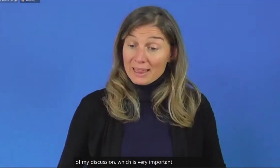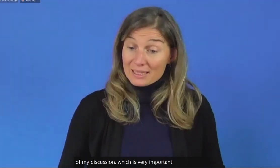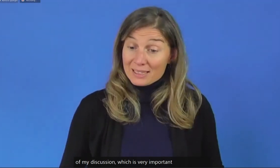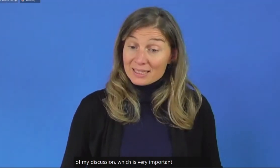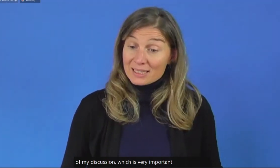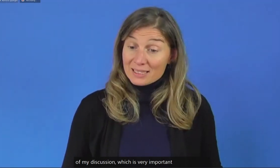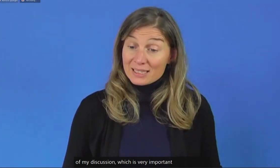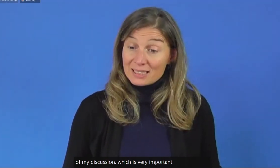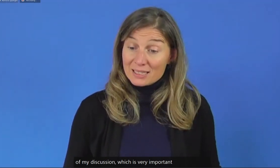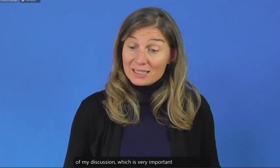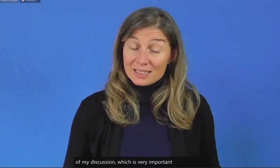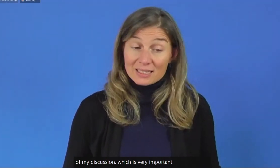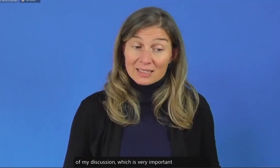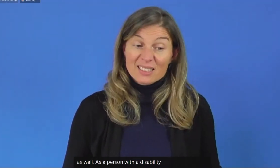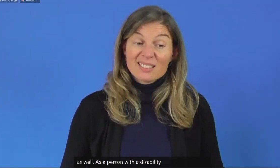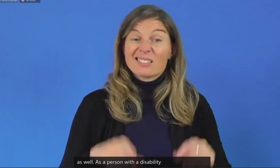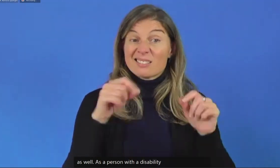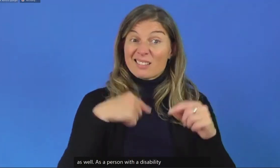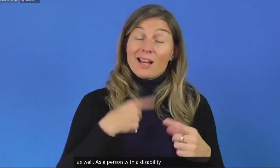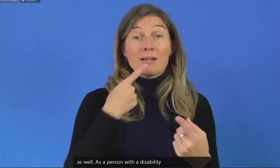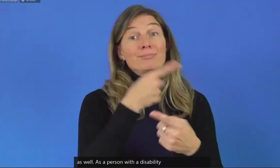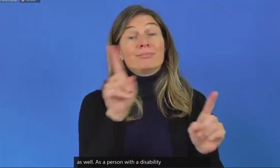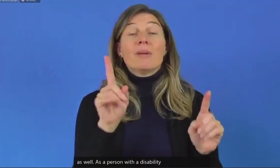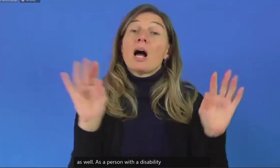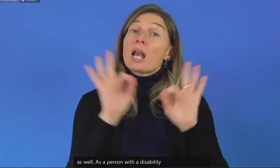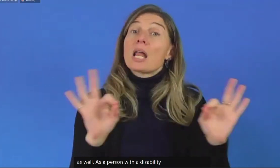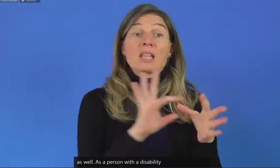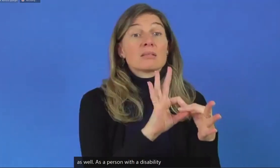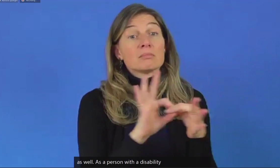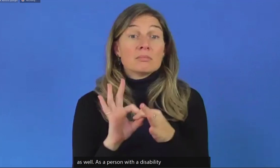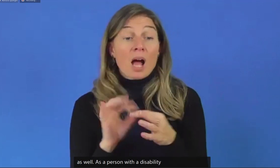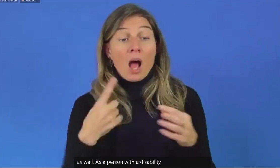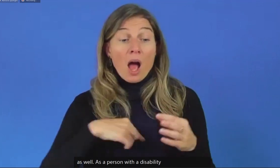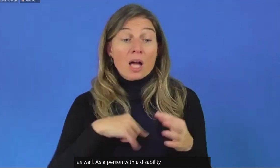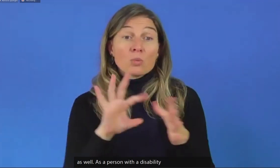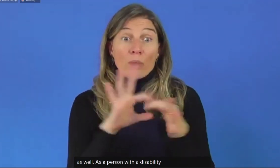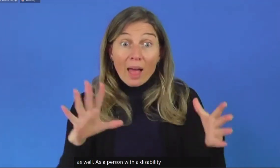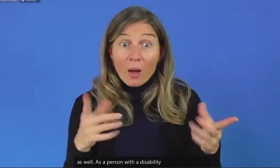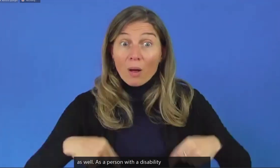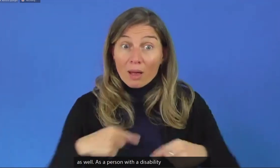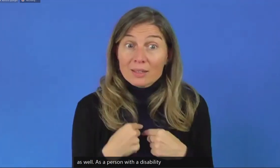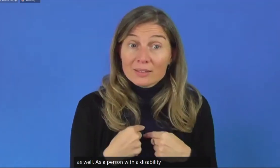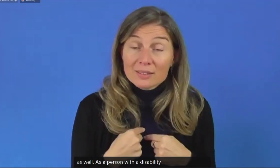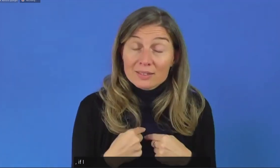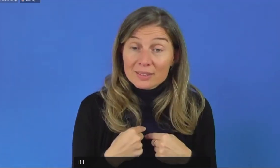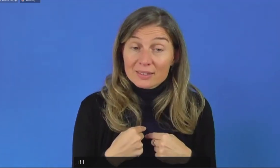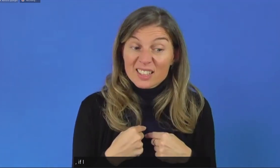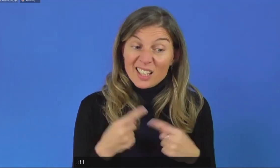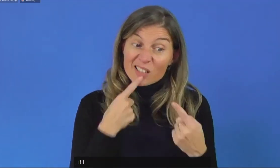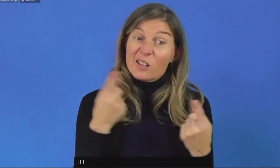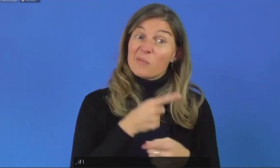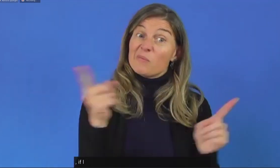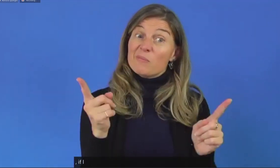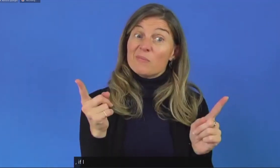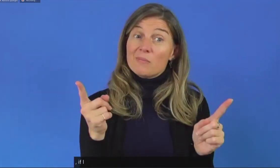claim that nothing about us should be without us, then it should be the responsibility